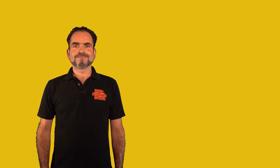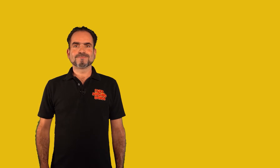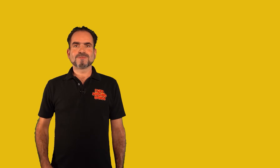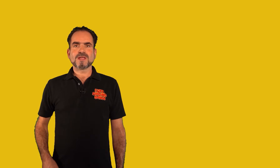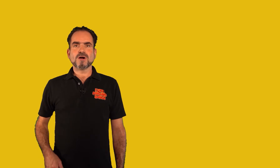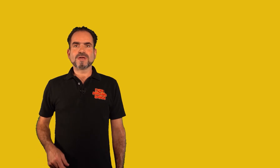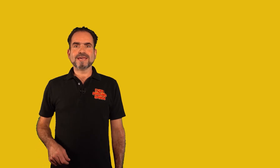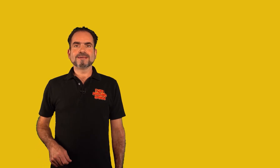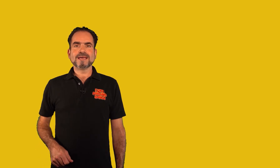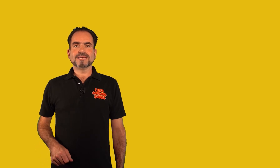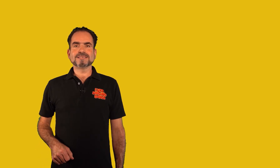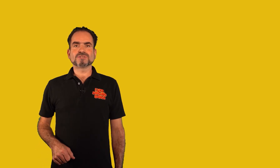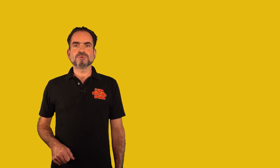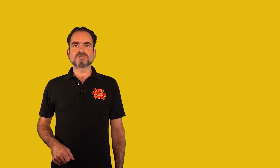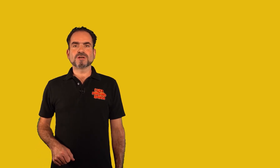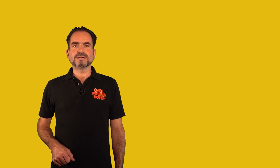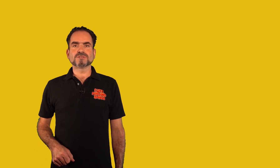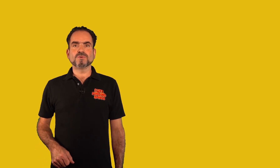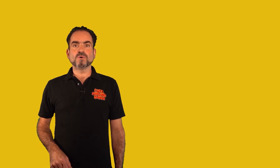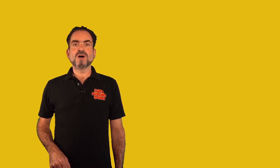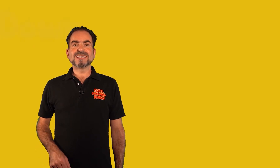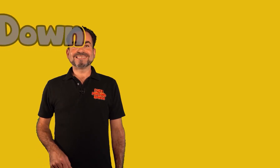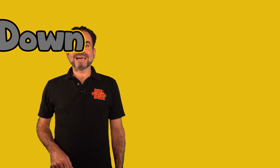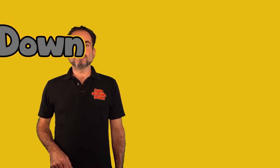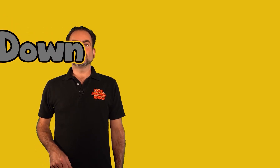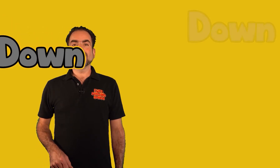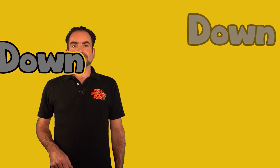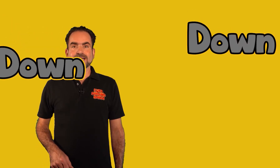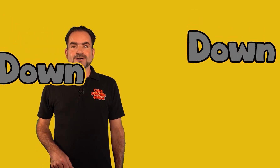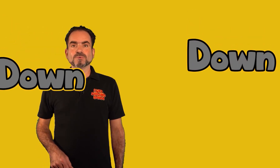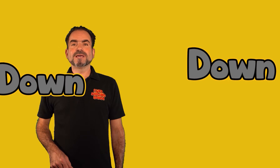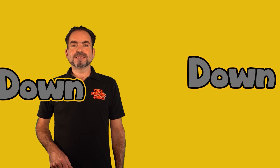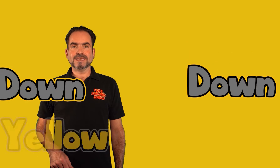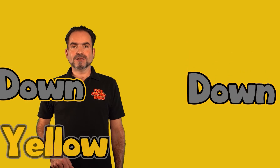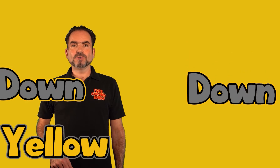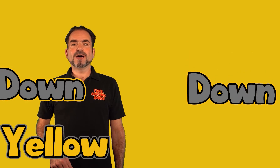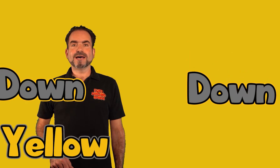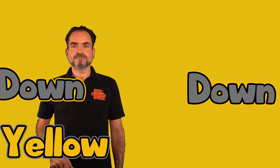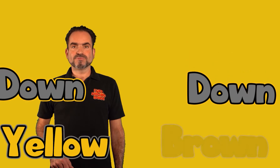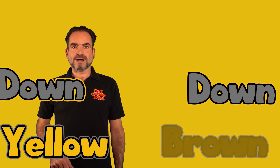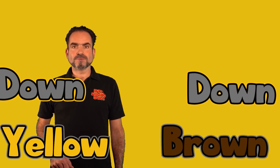okay let's do the signs for down down yellow and brown